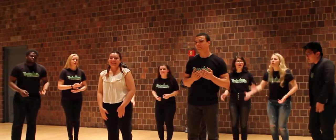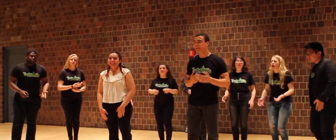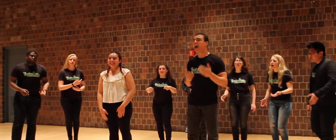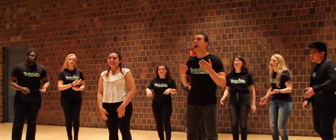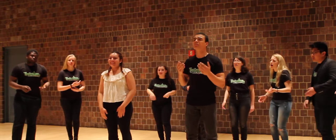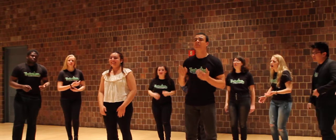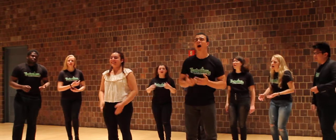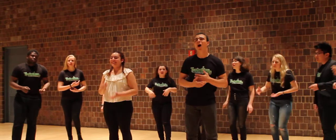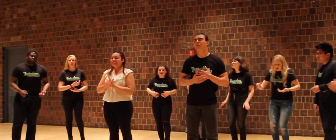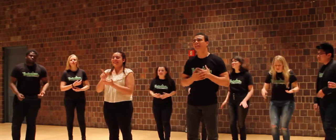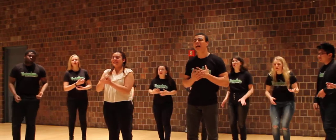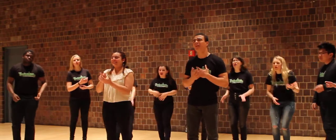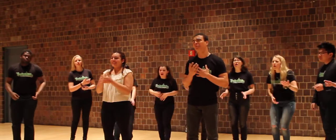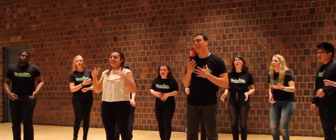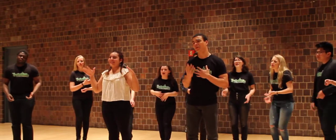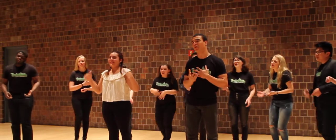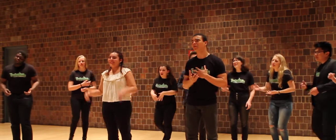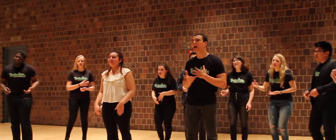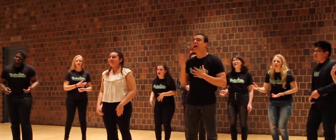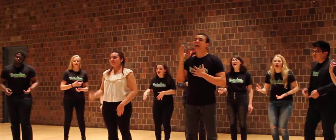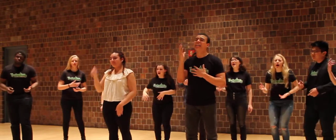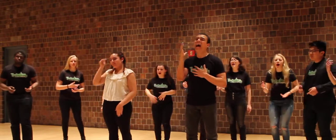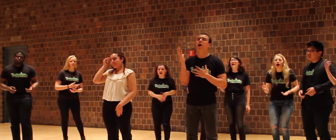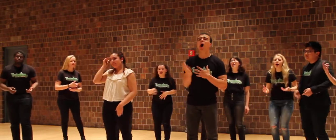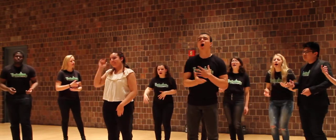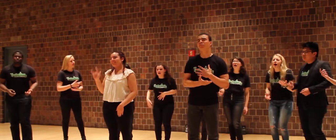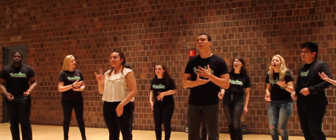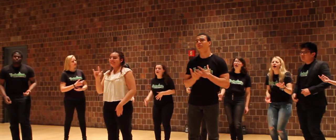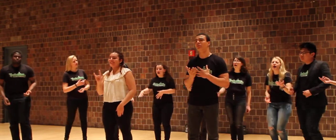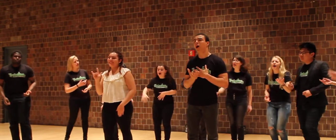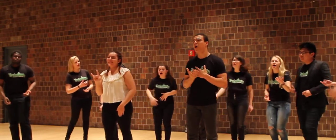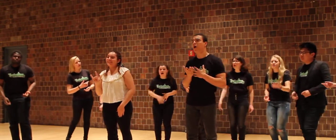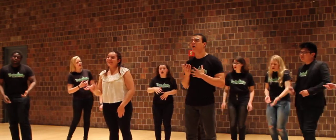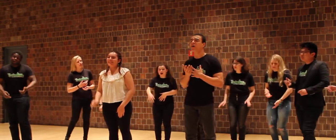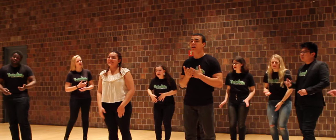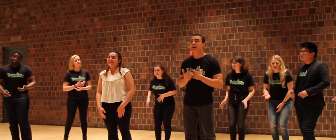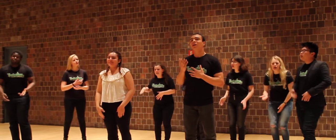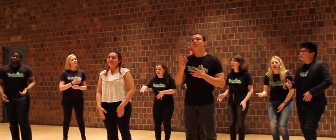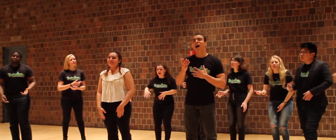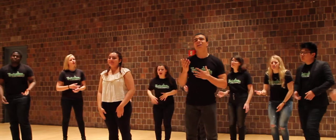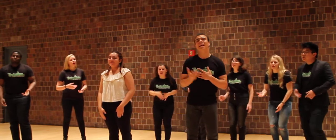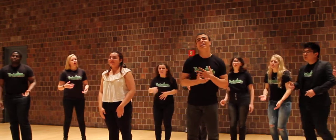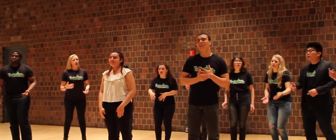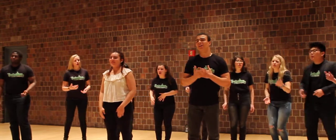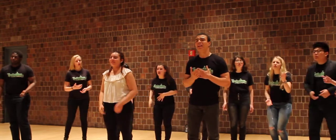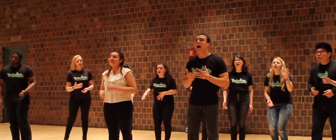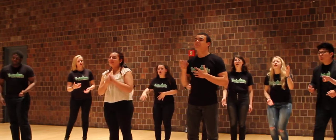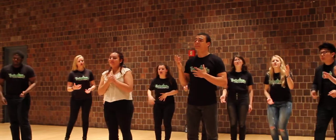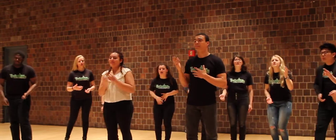I'm so in love with you And I hope you know Darling, your love is